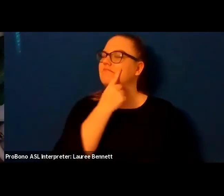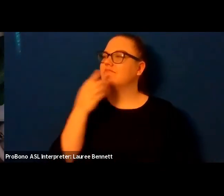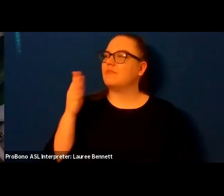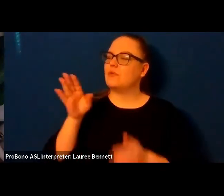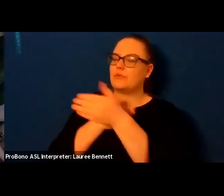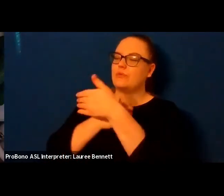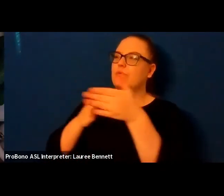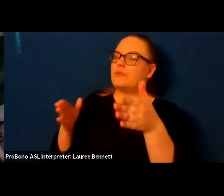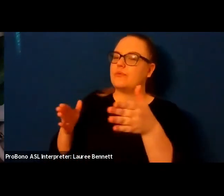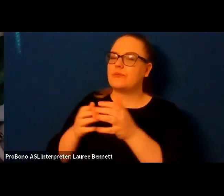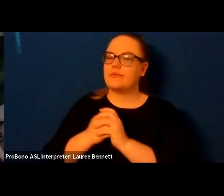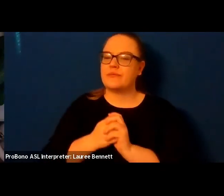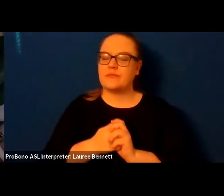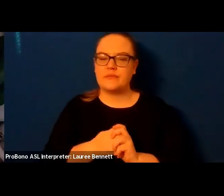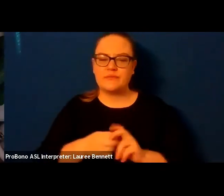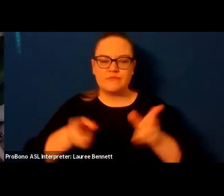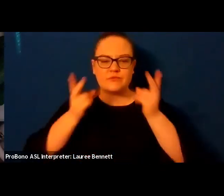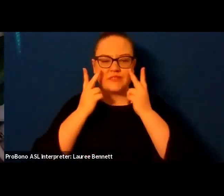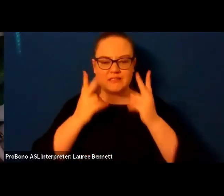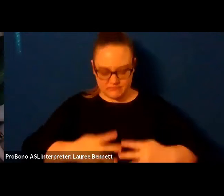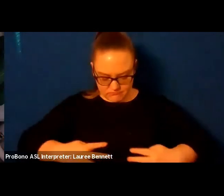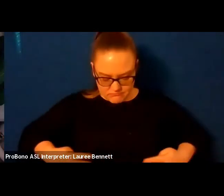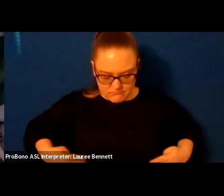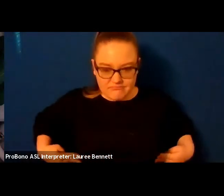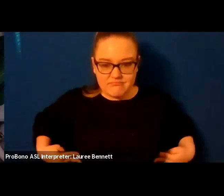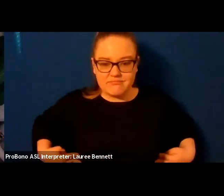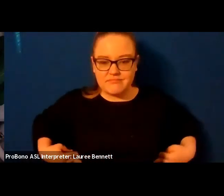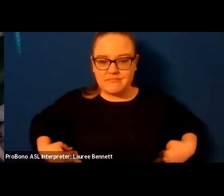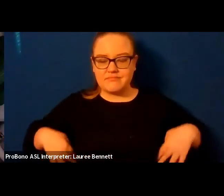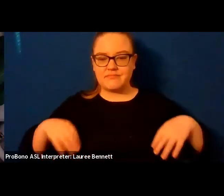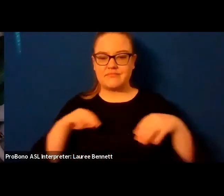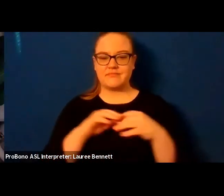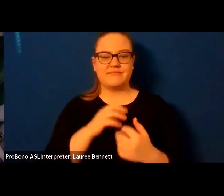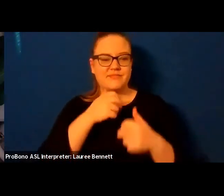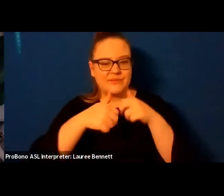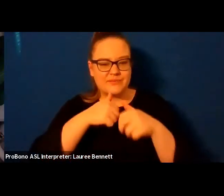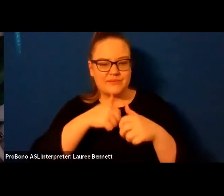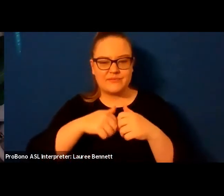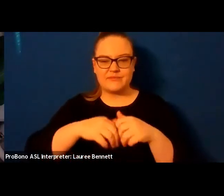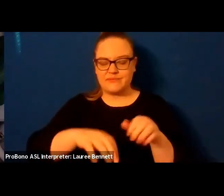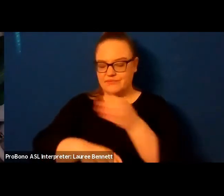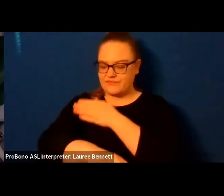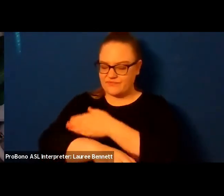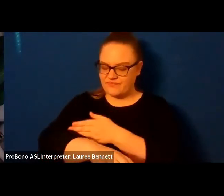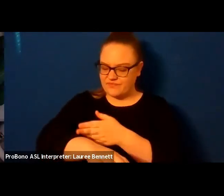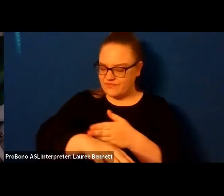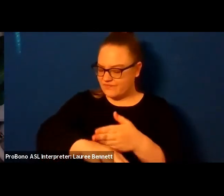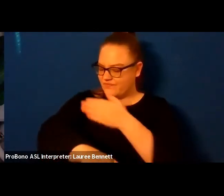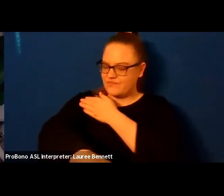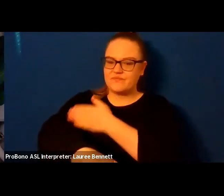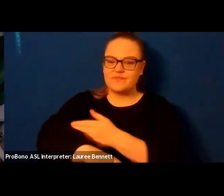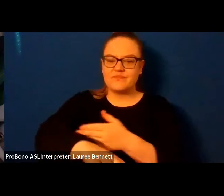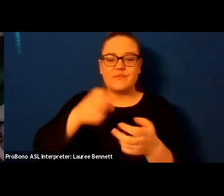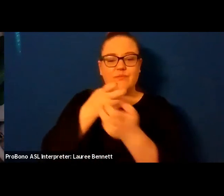true ribs and faults ischium ulna all 27 bones of the hand